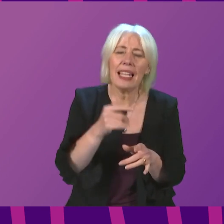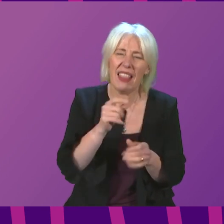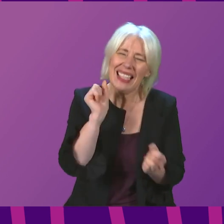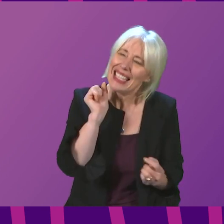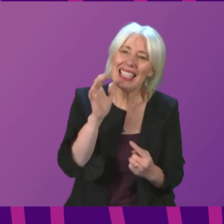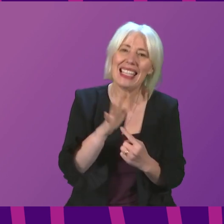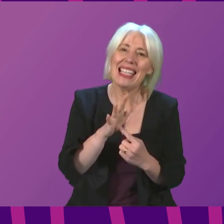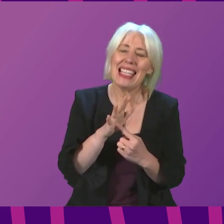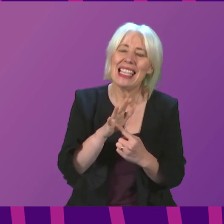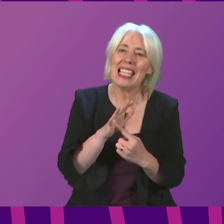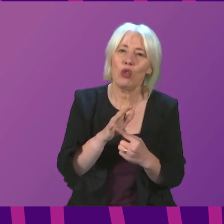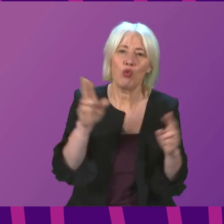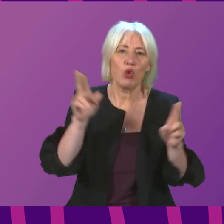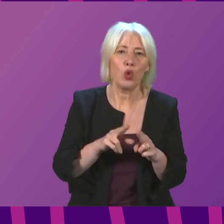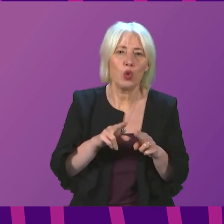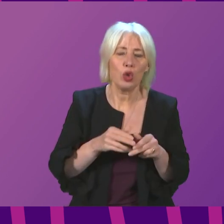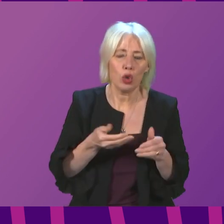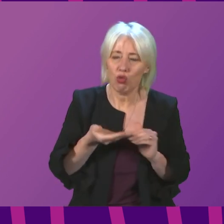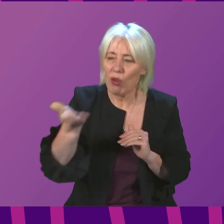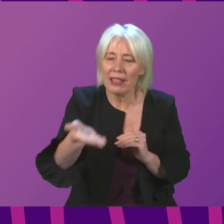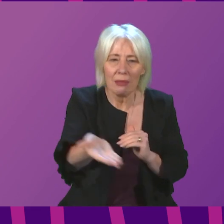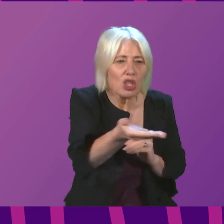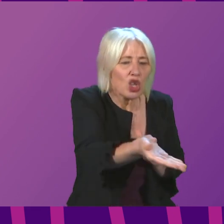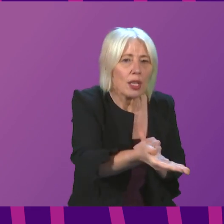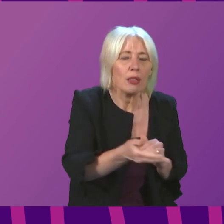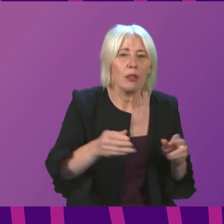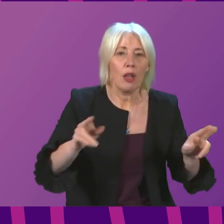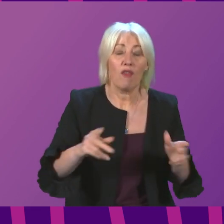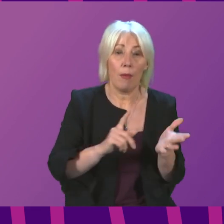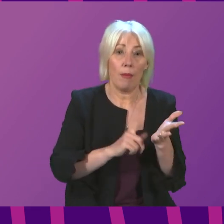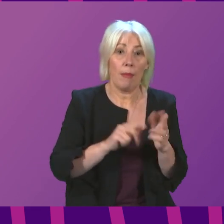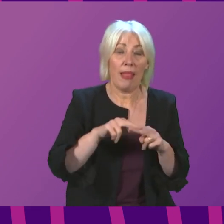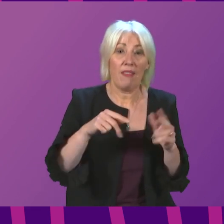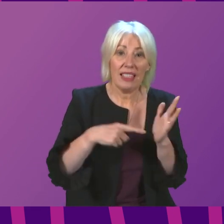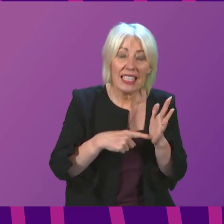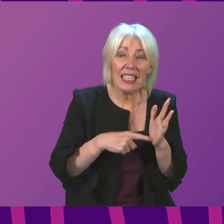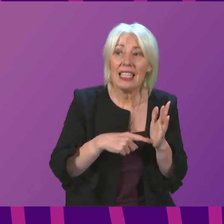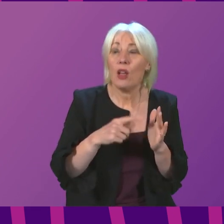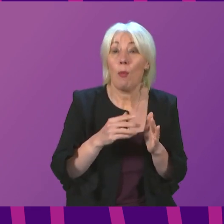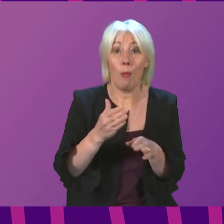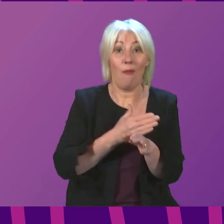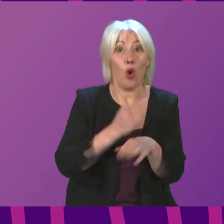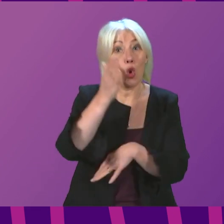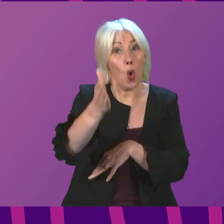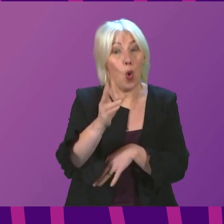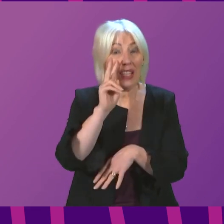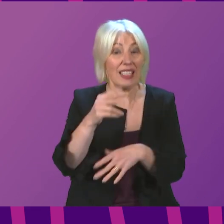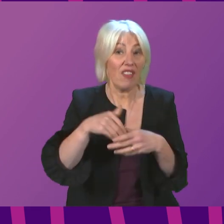is the key to breaking transmission and reducing transmission as well, from lateral flow tests for visiting friends and family to the